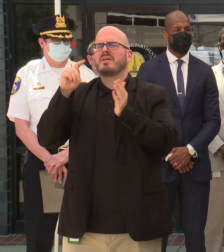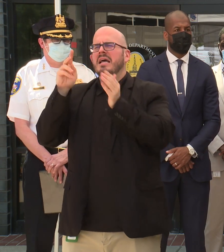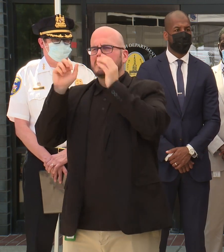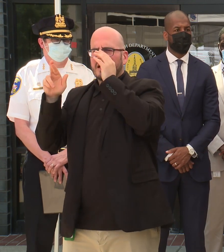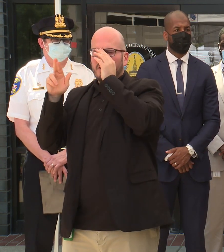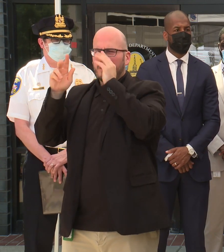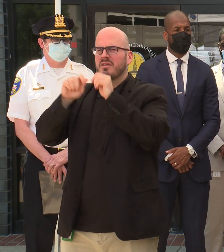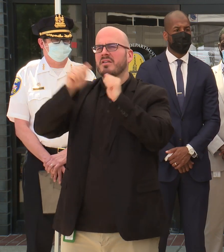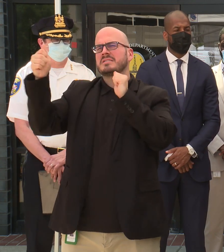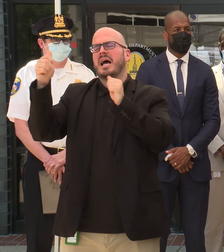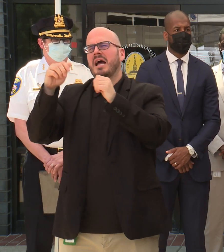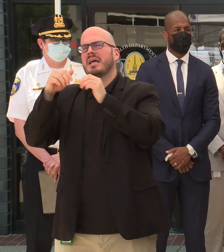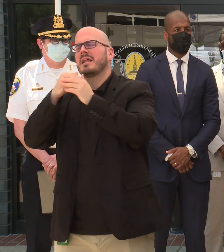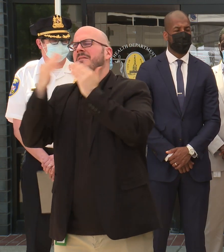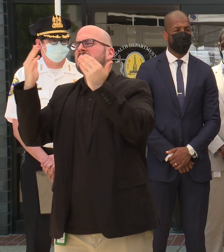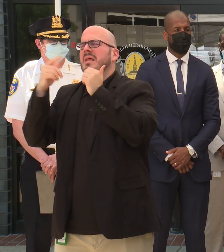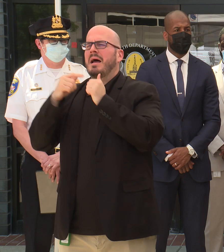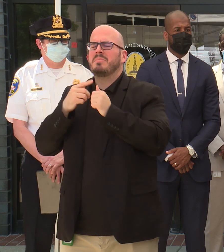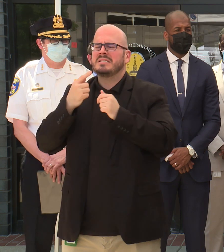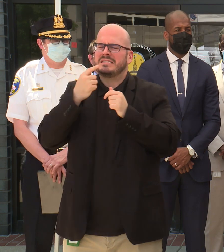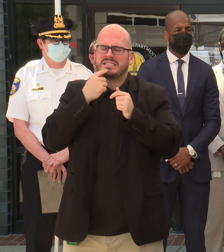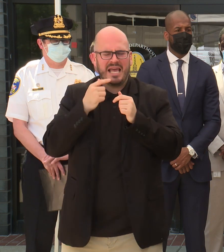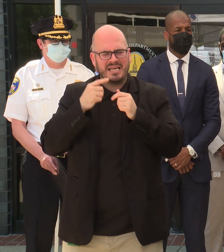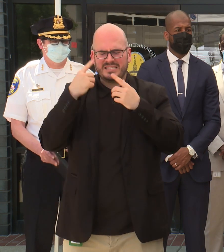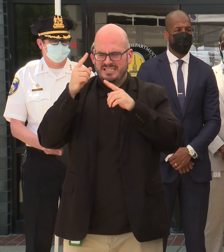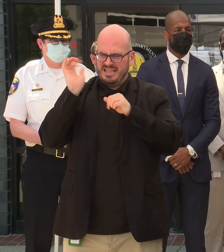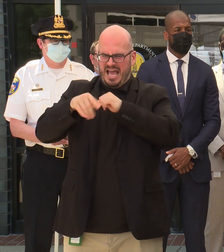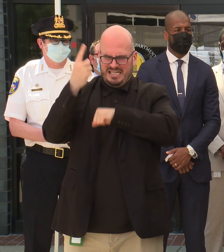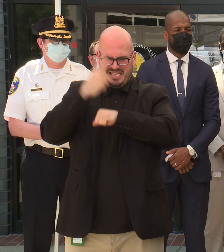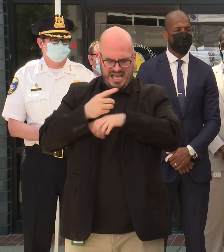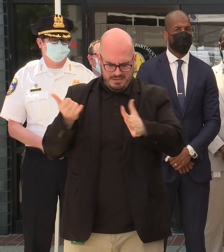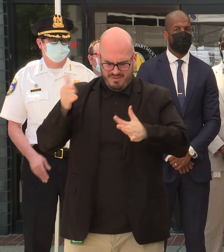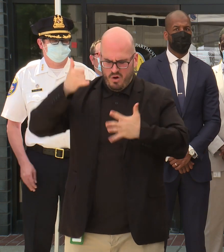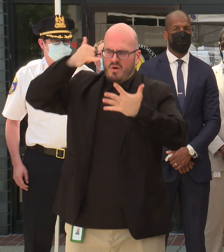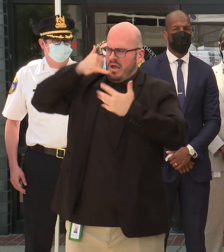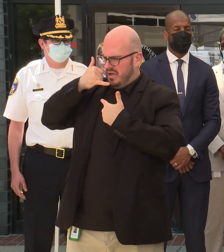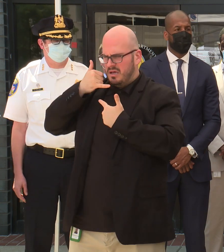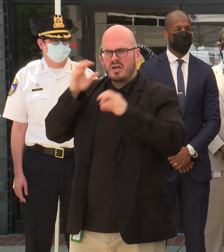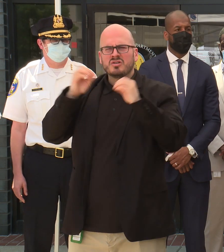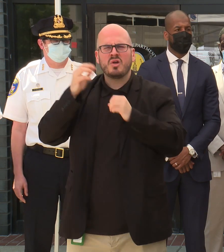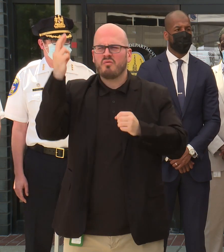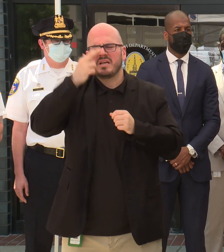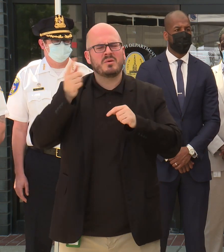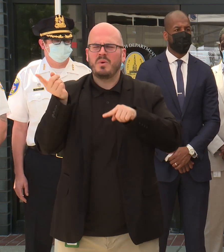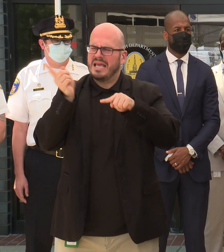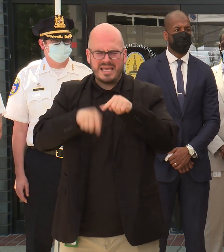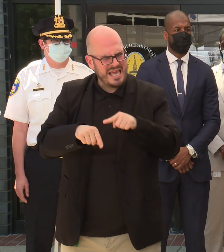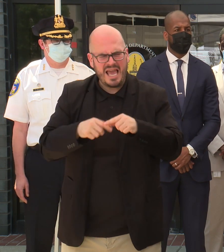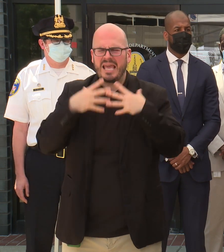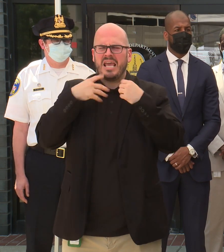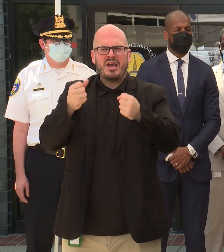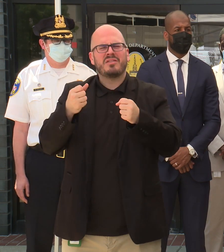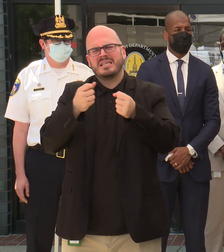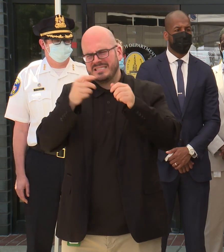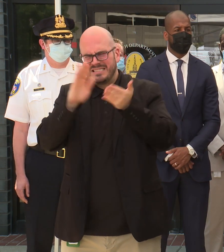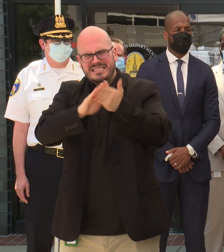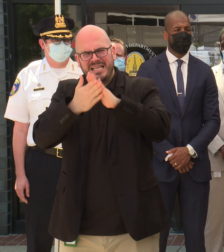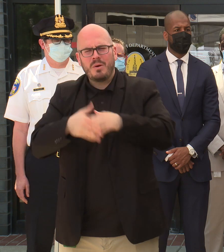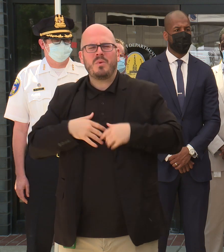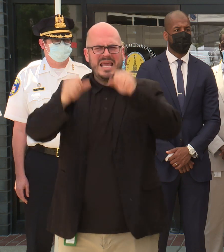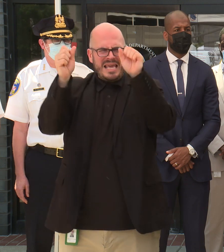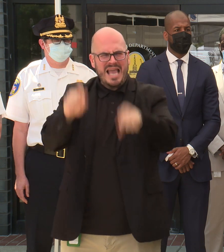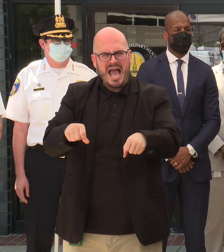the other side, I've been saying since the day I got that phone call. There's no reason why we can't heal this city having a strong